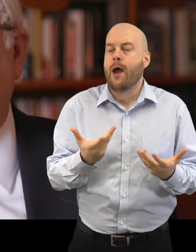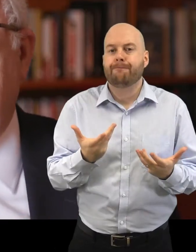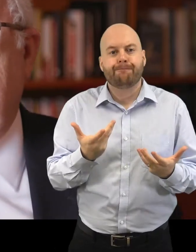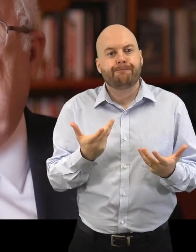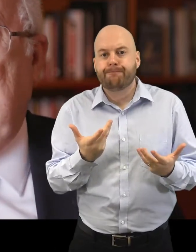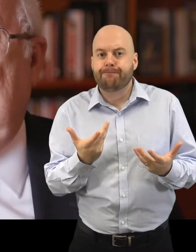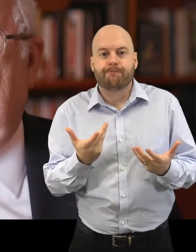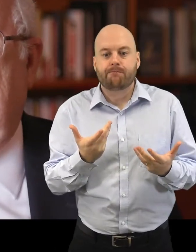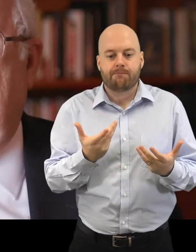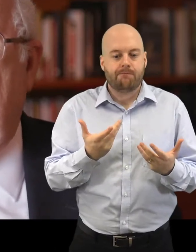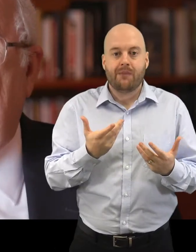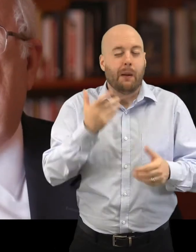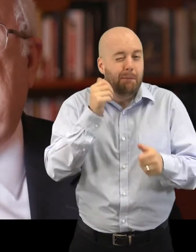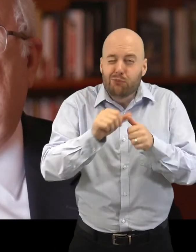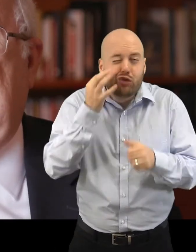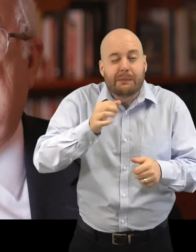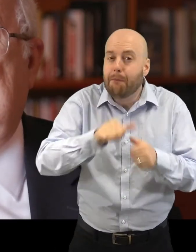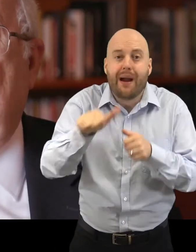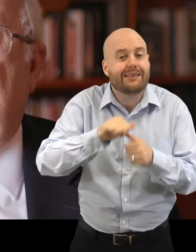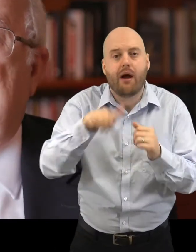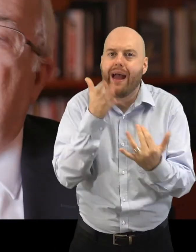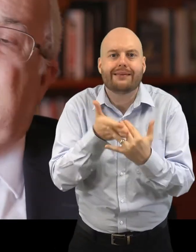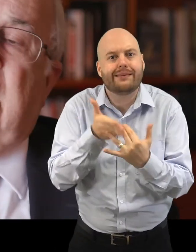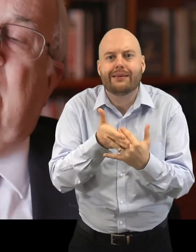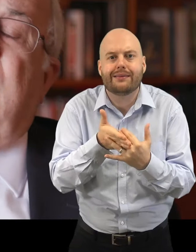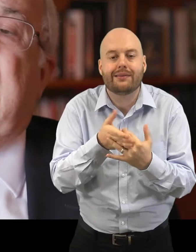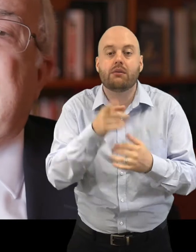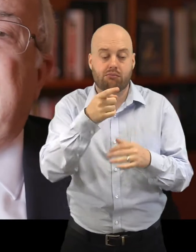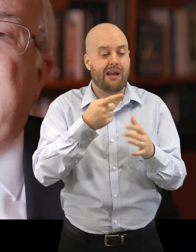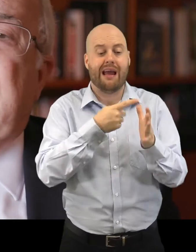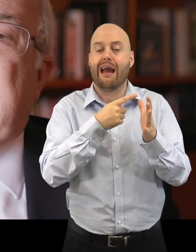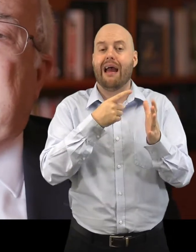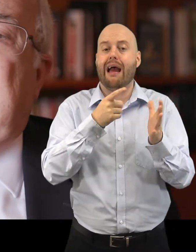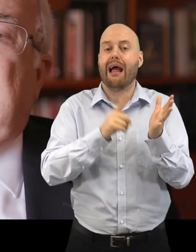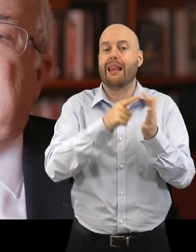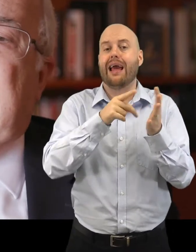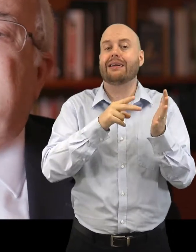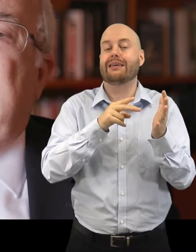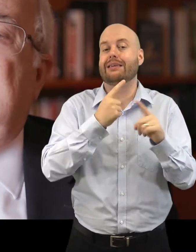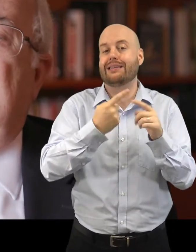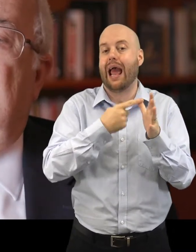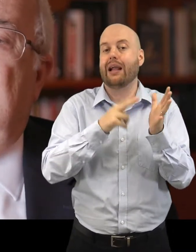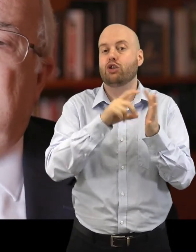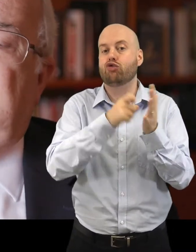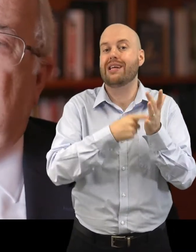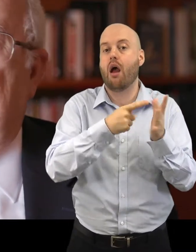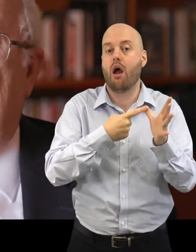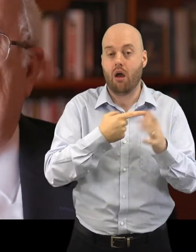much greater access. So for example, in the library of Alexandria, I had 1100 periodicals